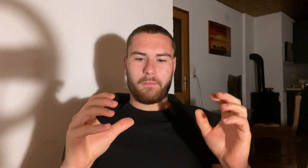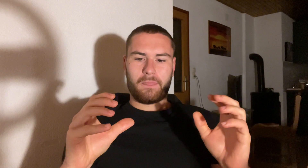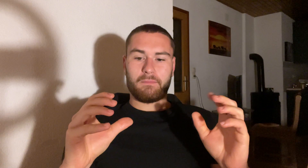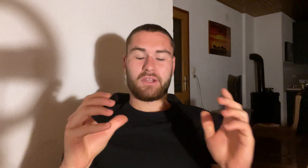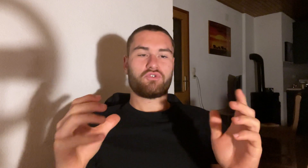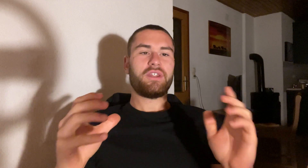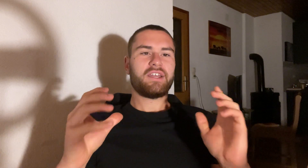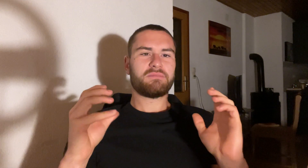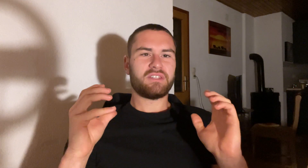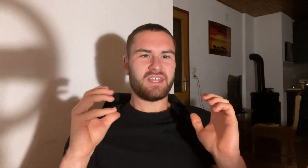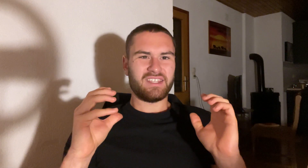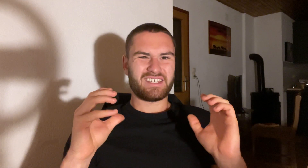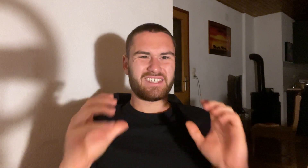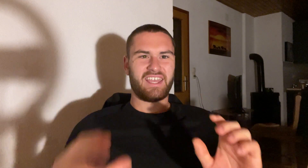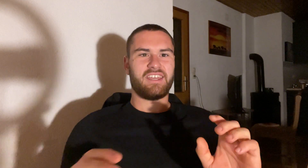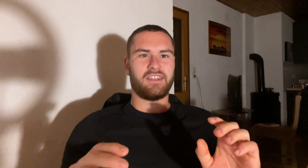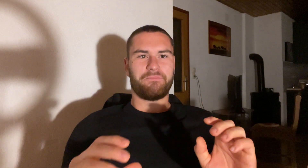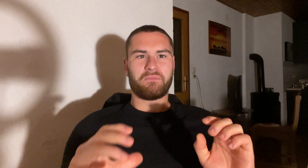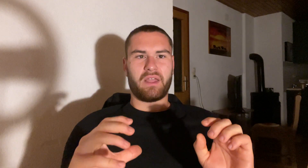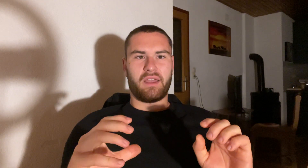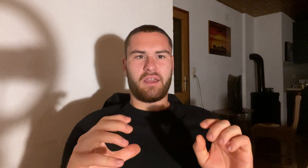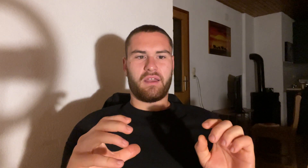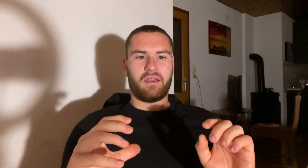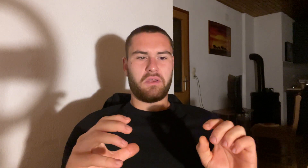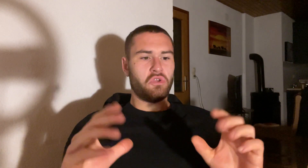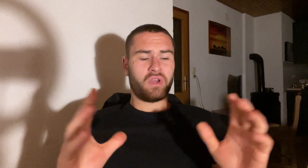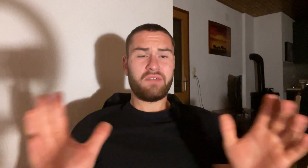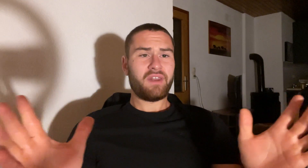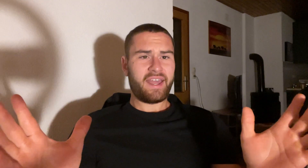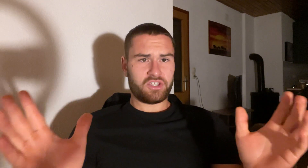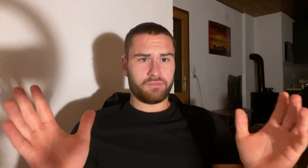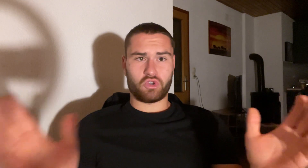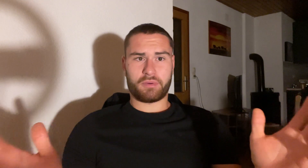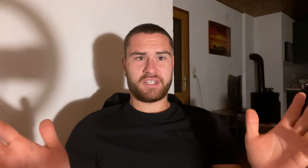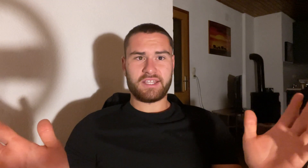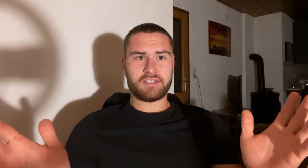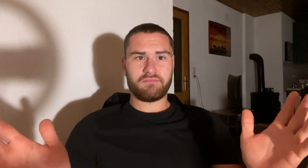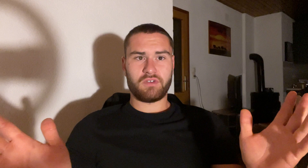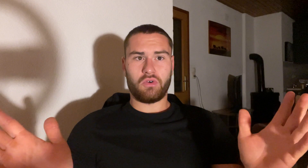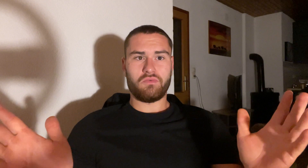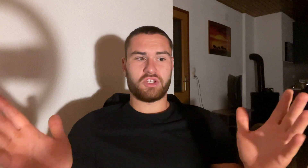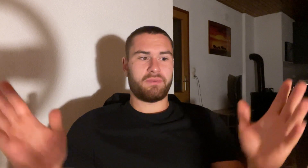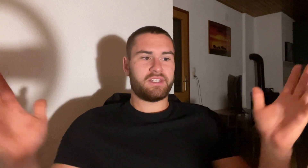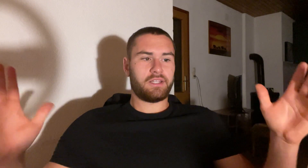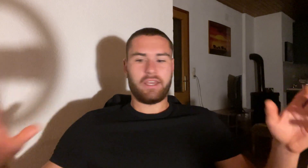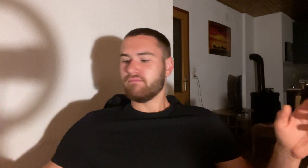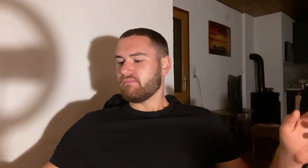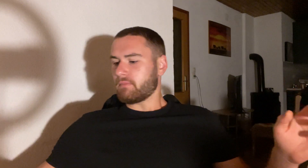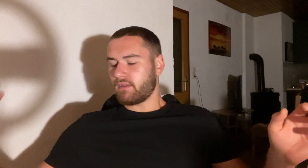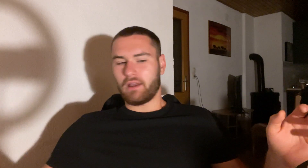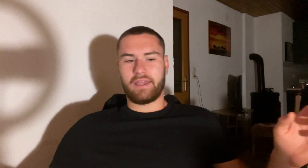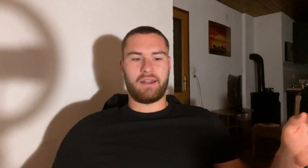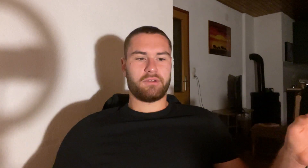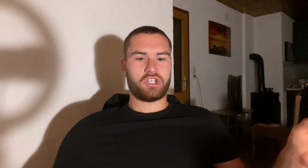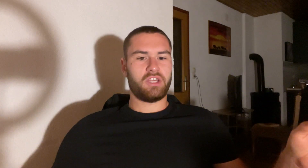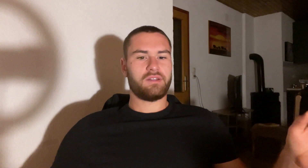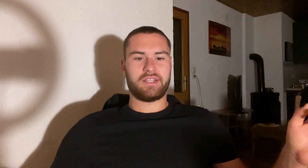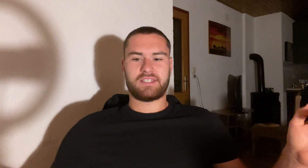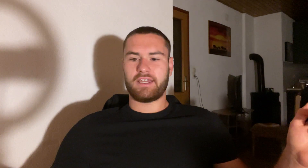But the training has been insane. You can even add some supersets, you know, just basically get a machine. Let's say